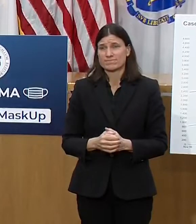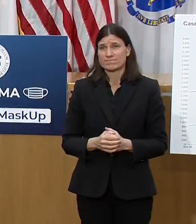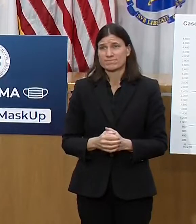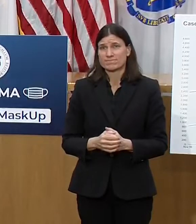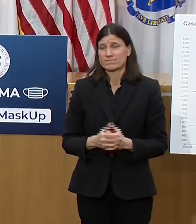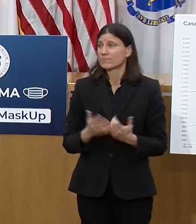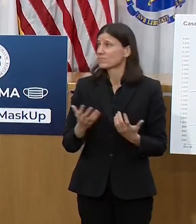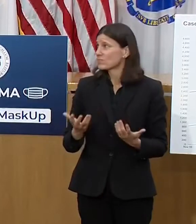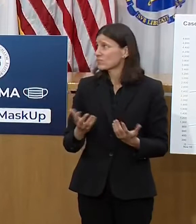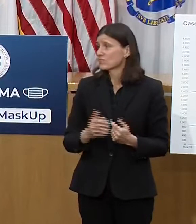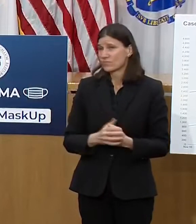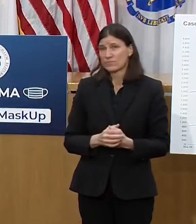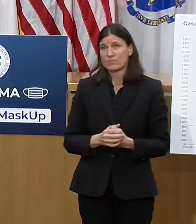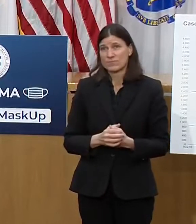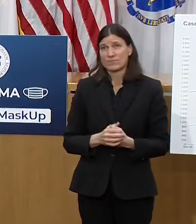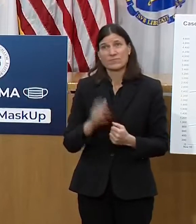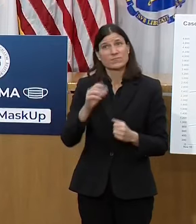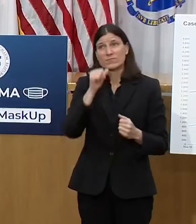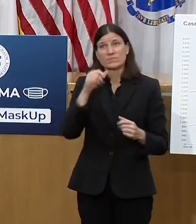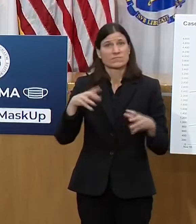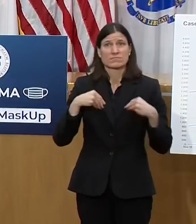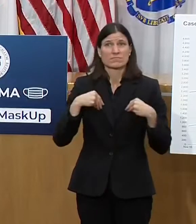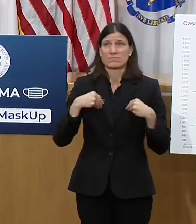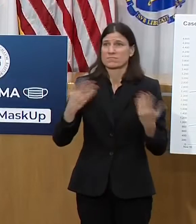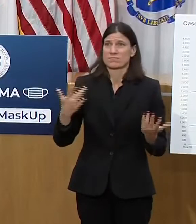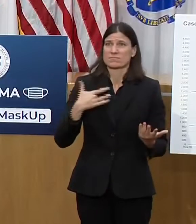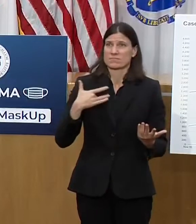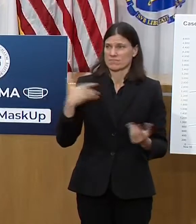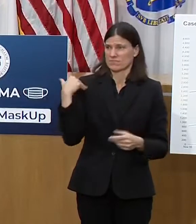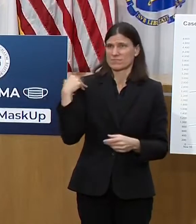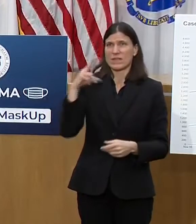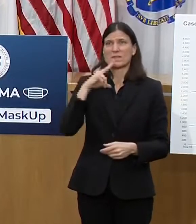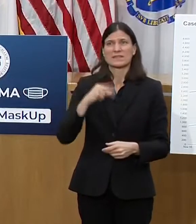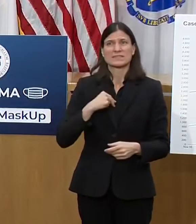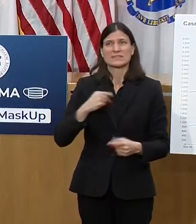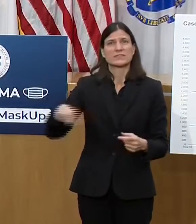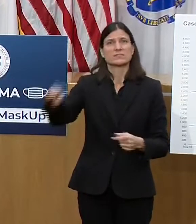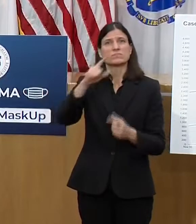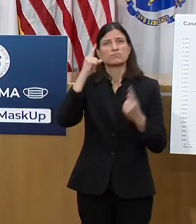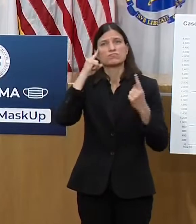event that Thanksgiving has been here in Massachusetts.